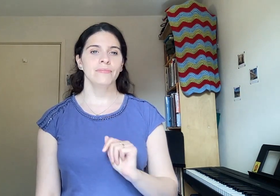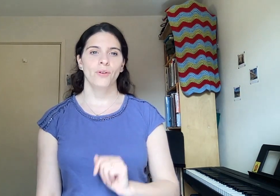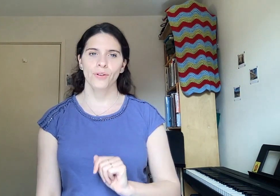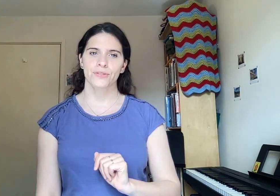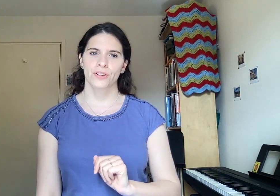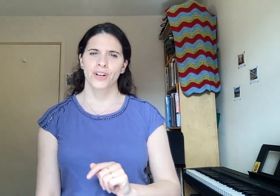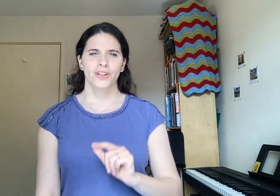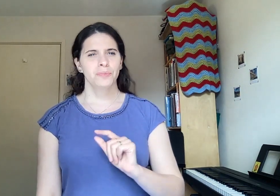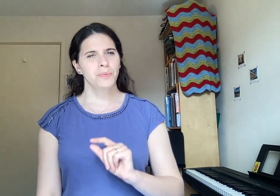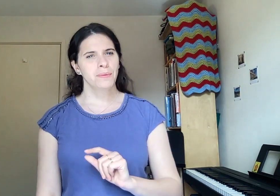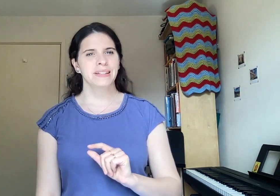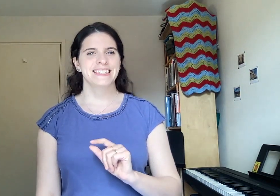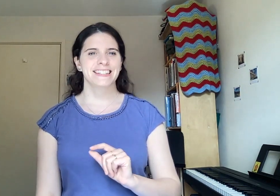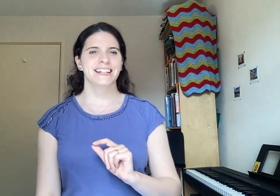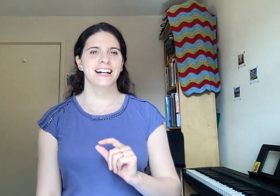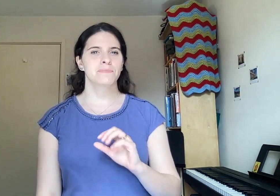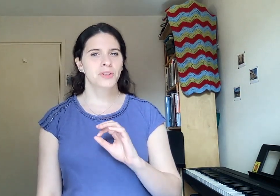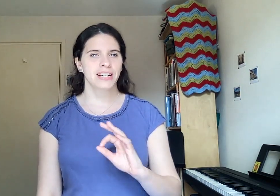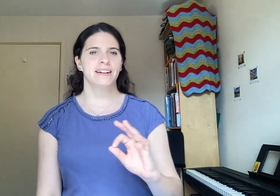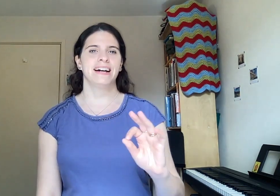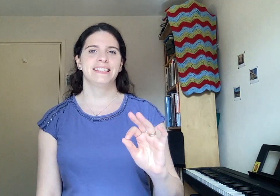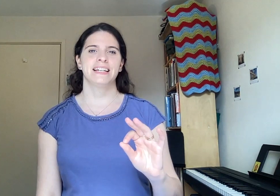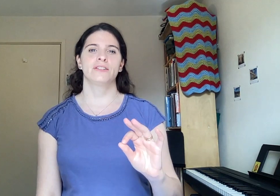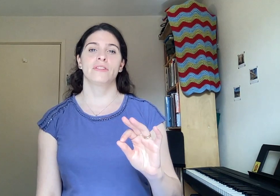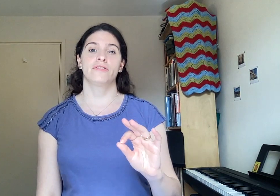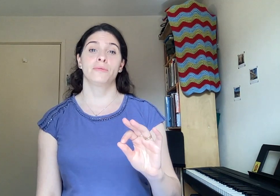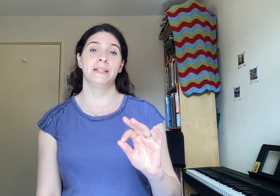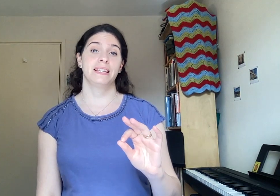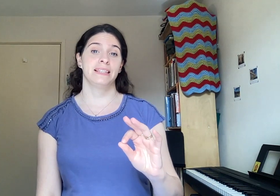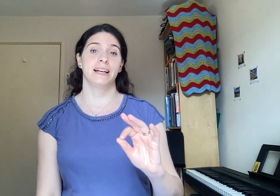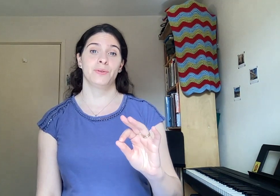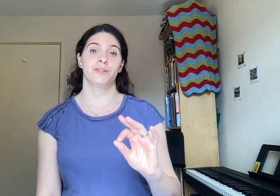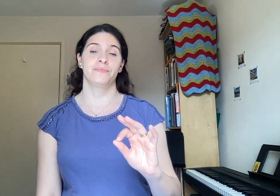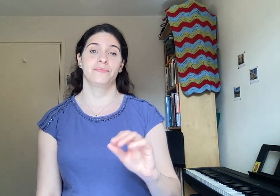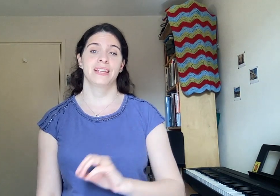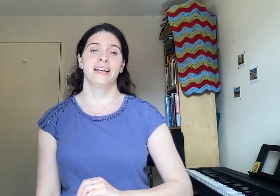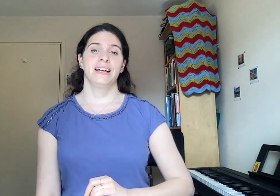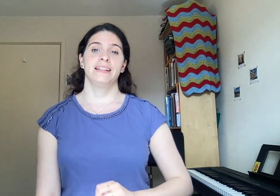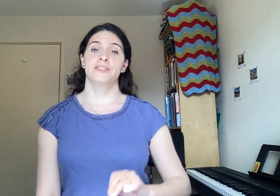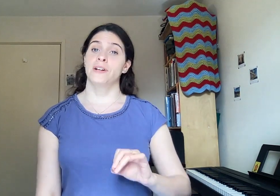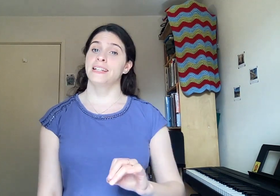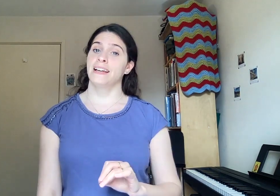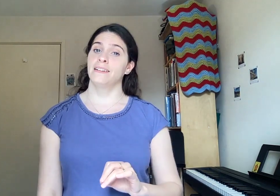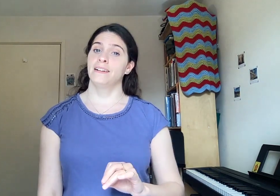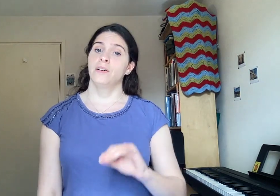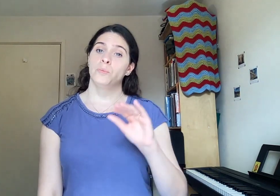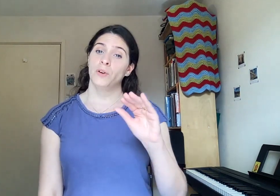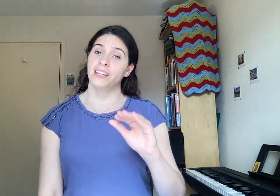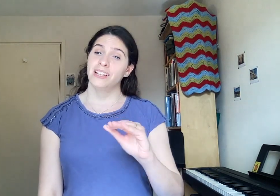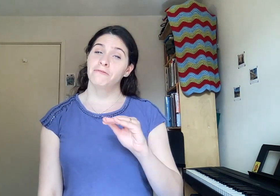Also, you probably still had more air at the end of the 4 beats hissing out. Let's try it again, breathing in